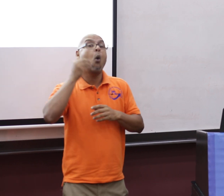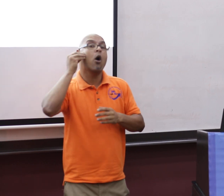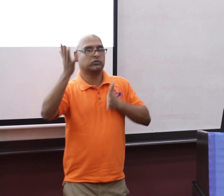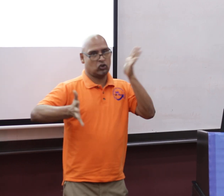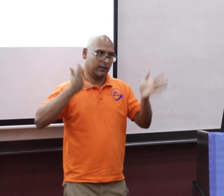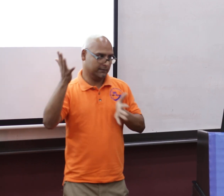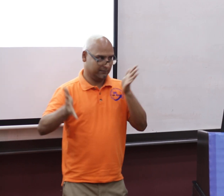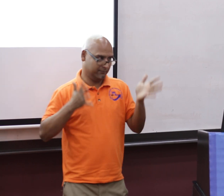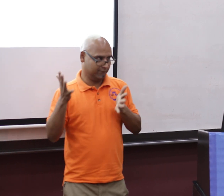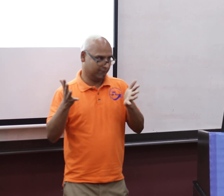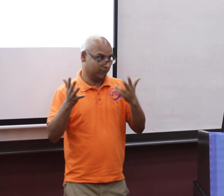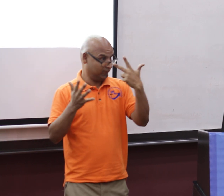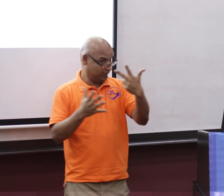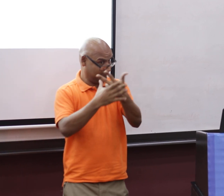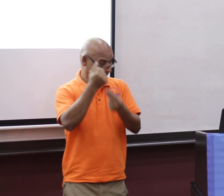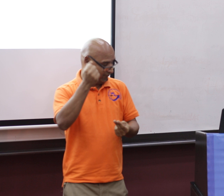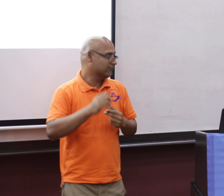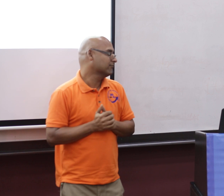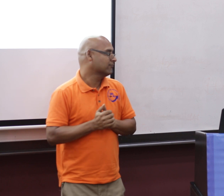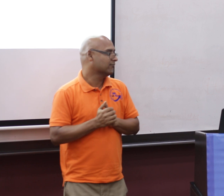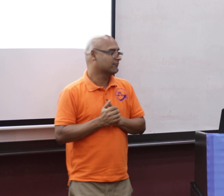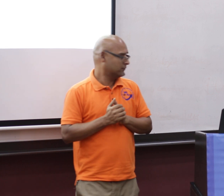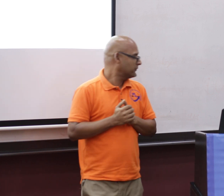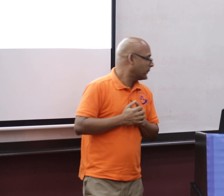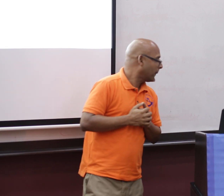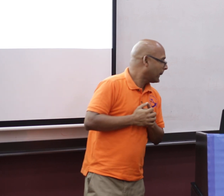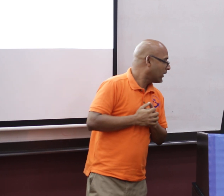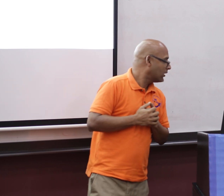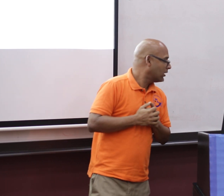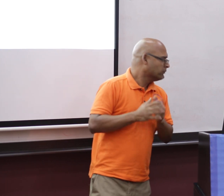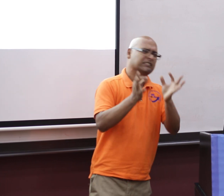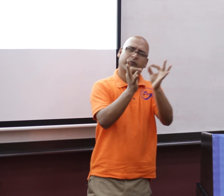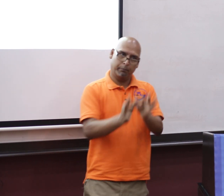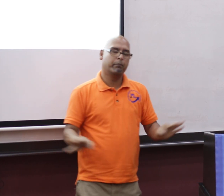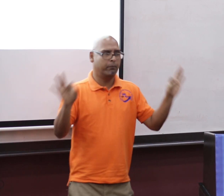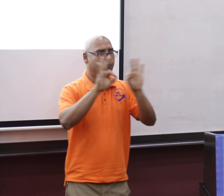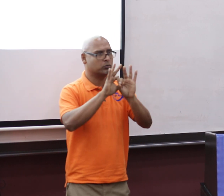and ASL, Trinidad and American Sign Language. And also some people make up their own signs at home.